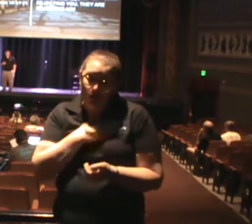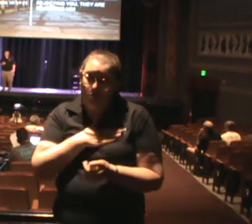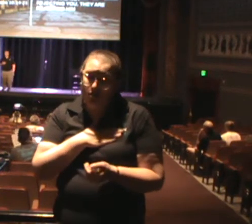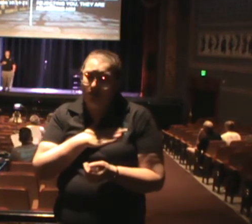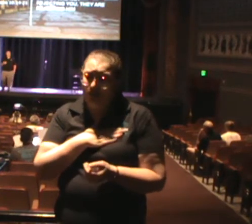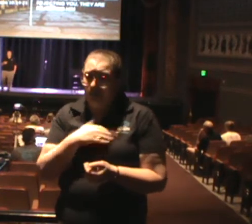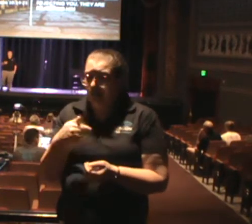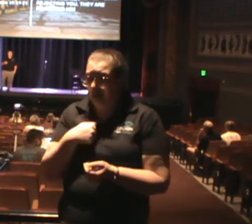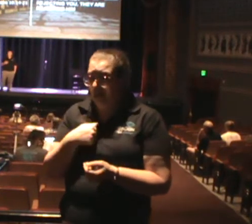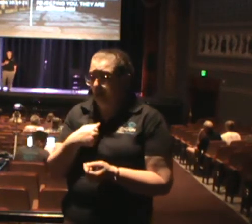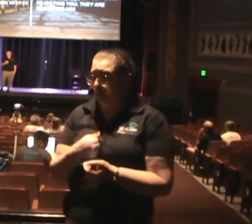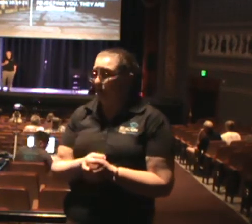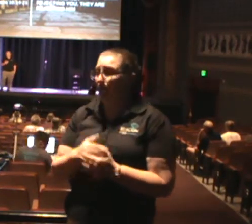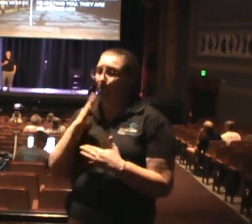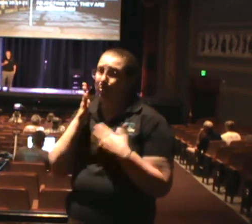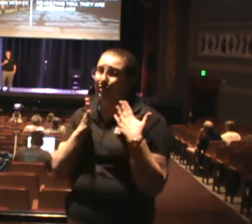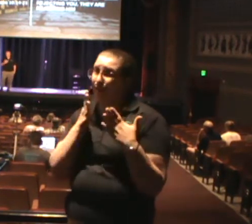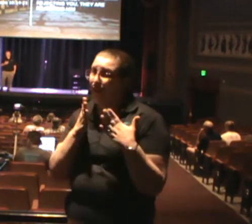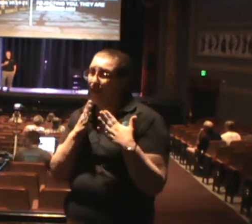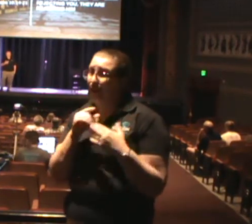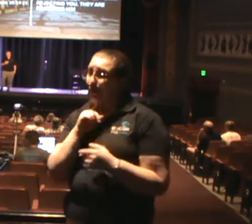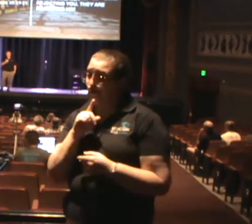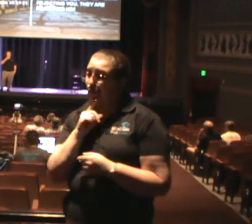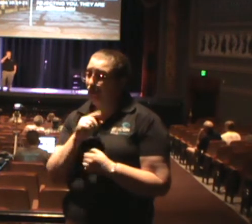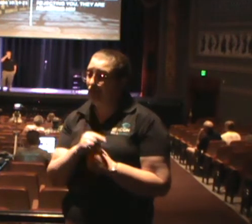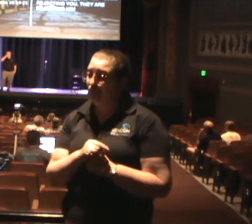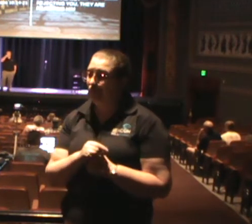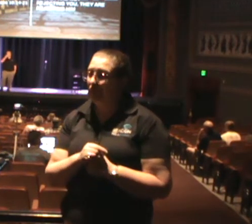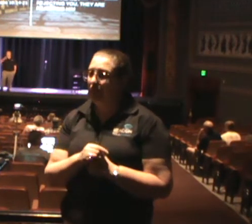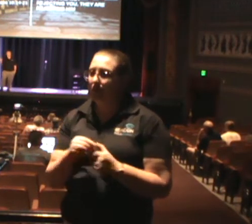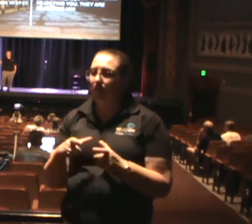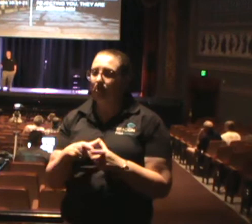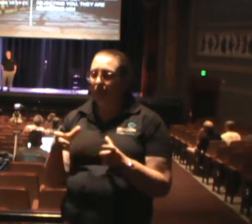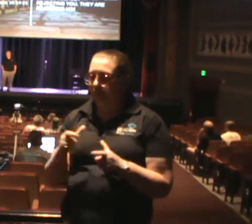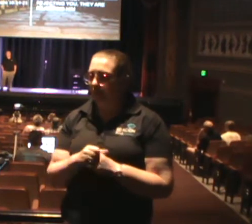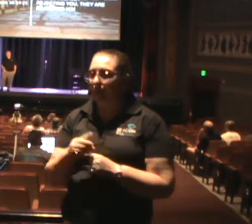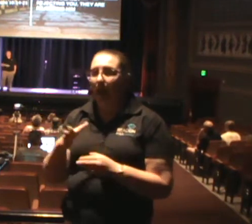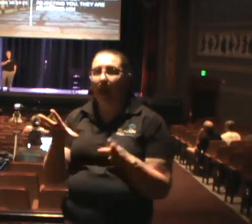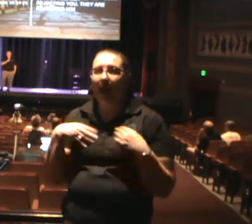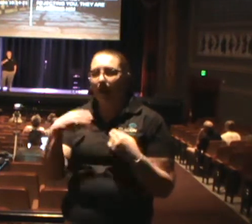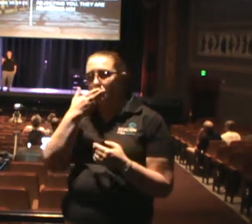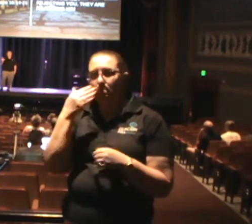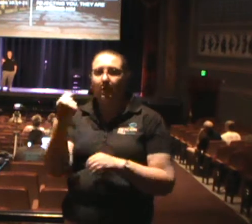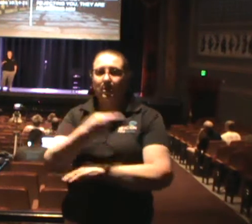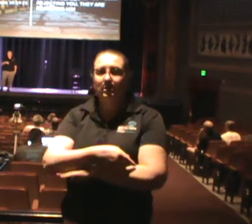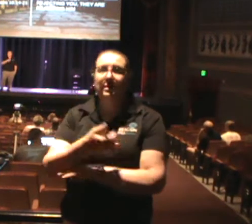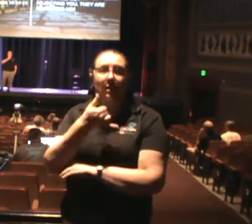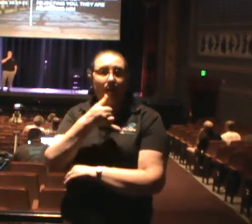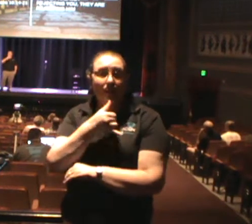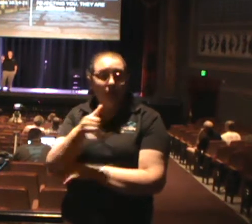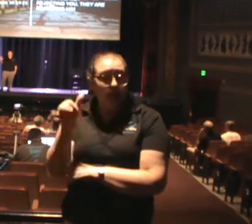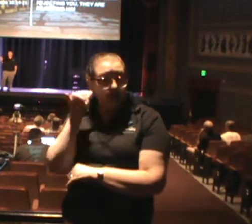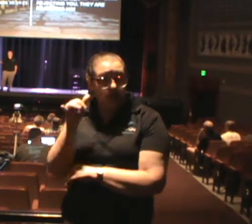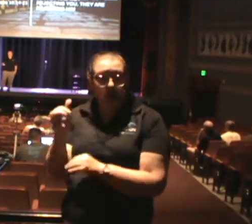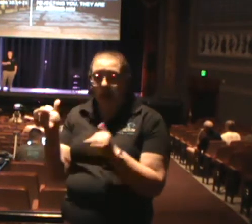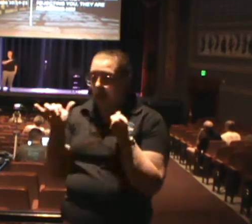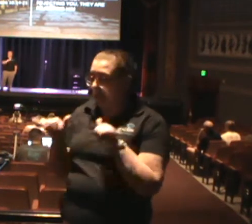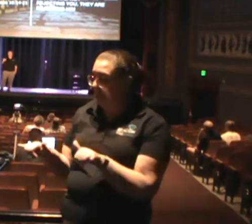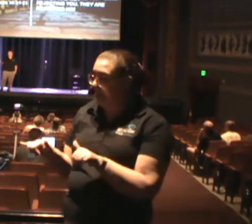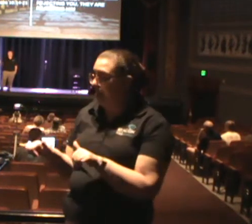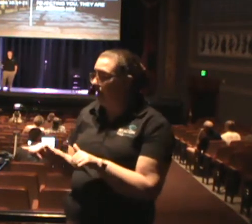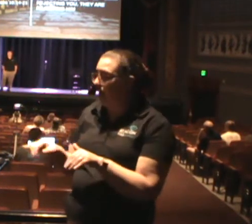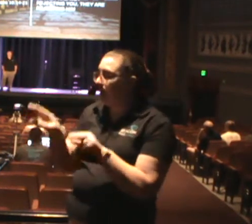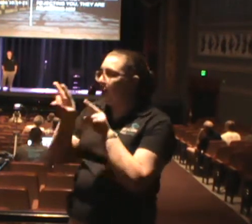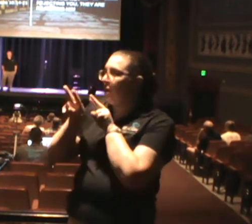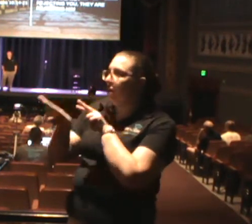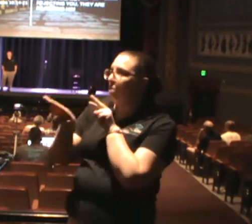know I'm an introvert? I really am an introvert. Huge, huge introvert. I had the best day yesterday. I stayed in and watched TV and then